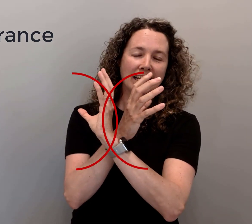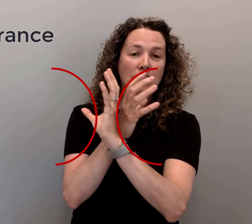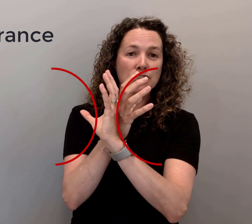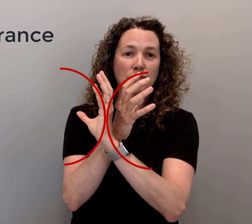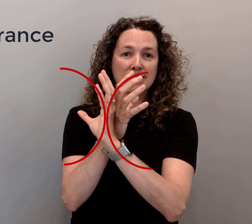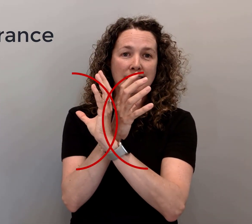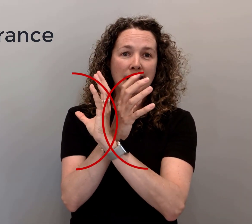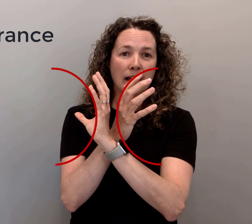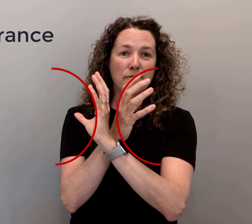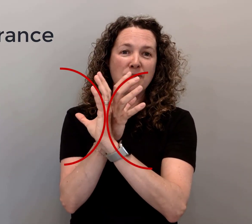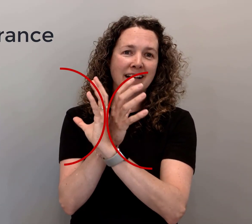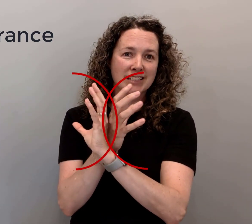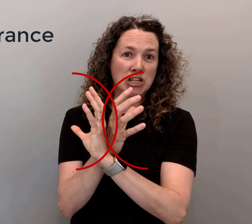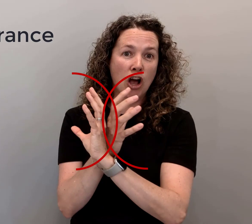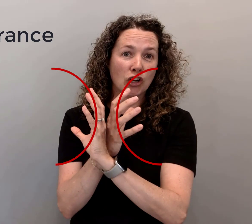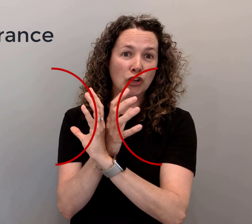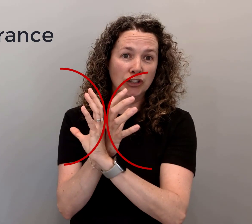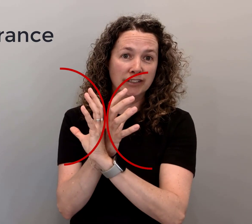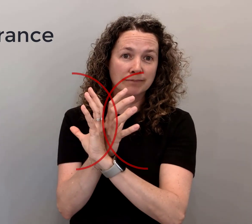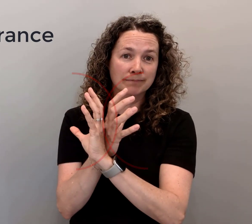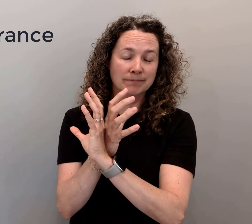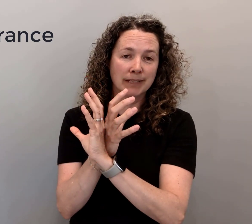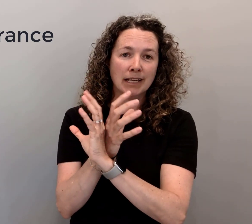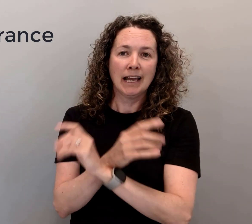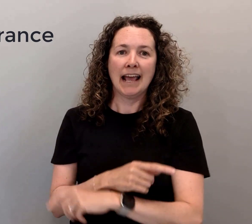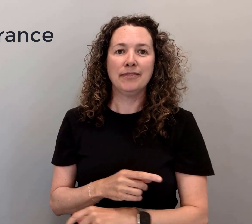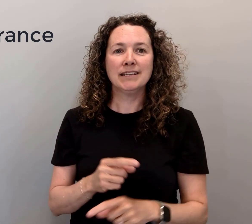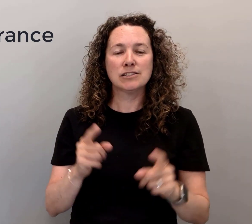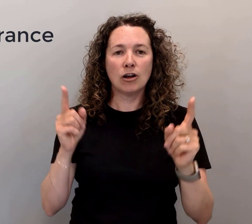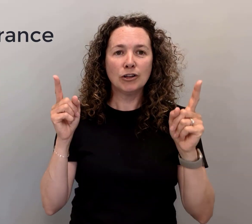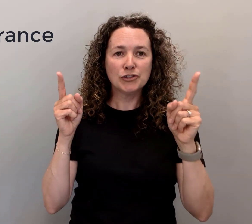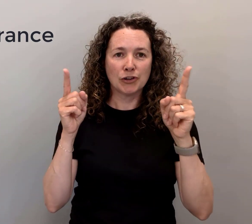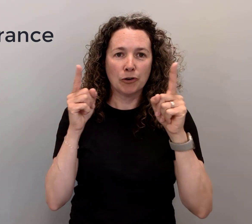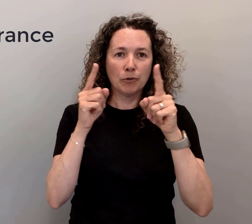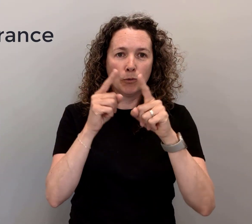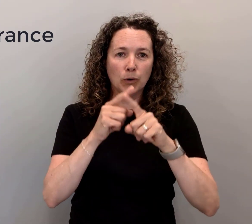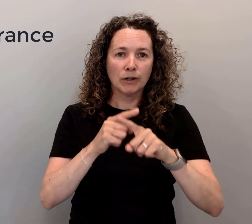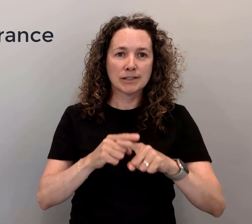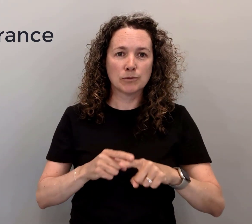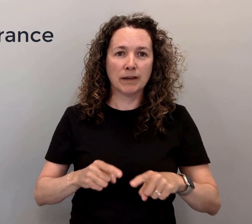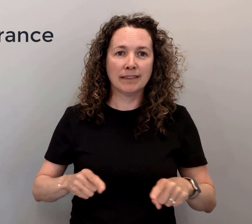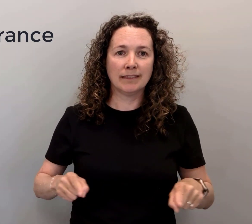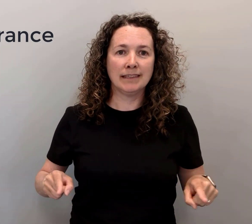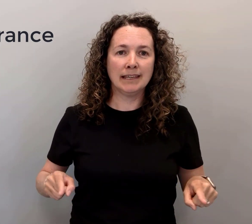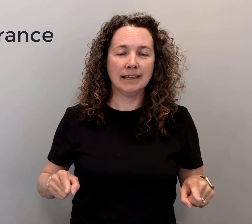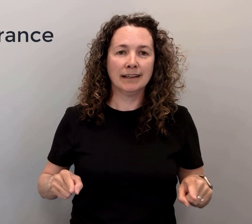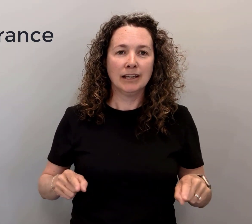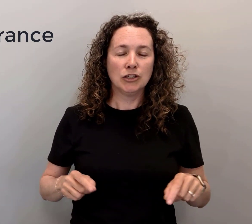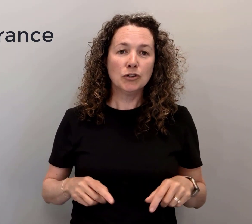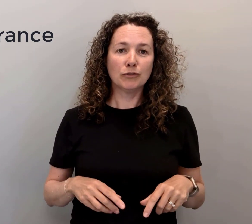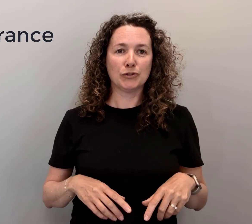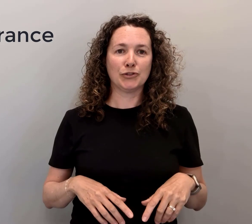So this effect is not good. And this also works with the universal